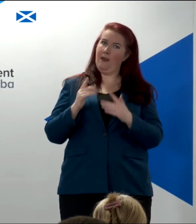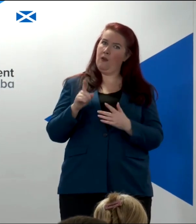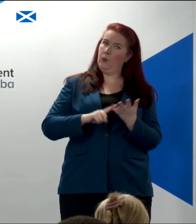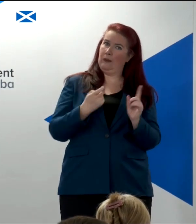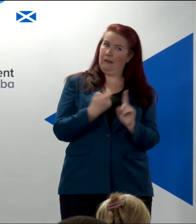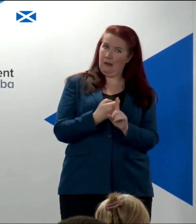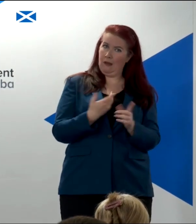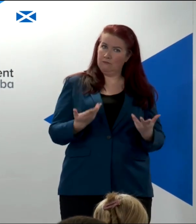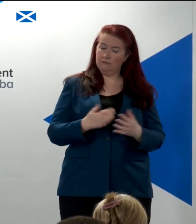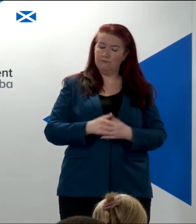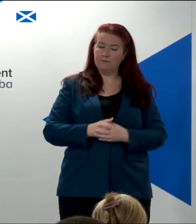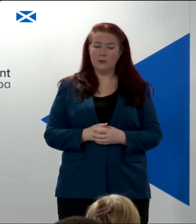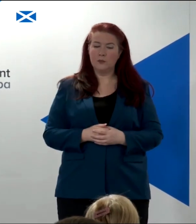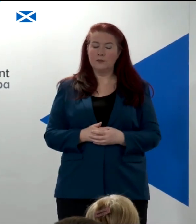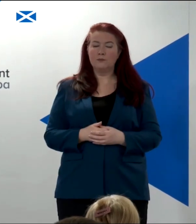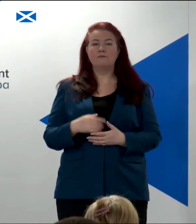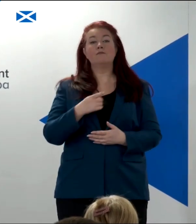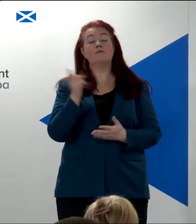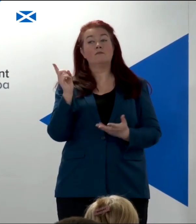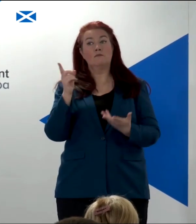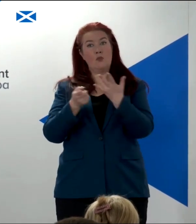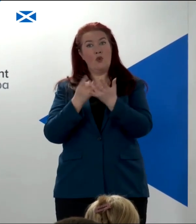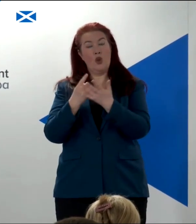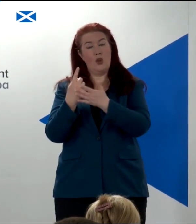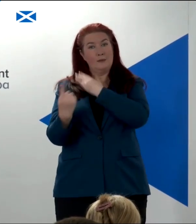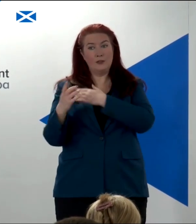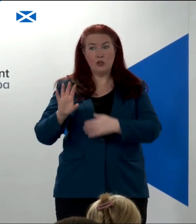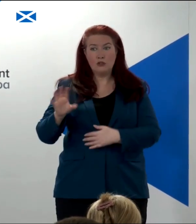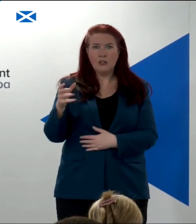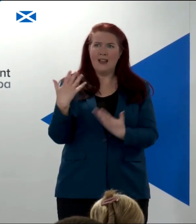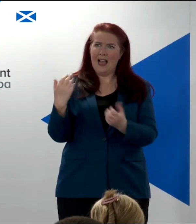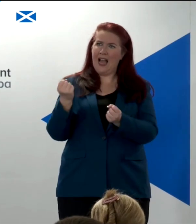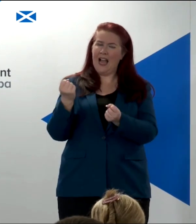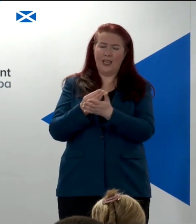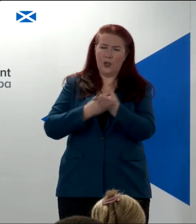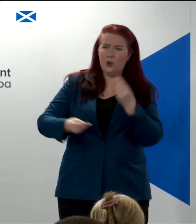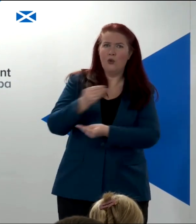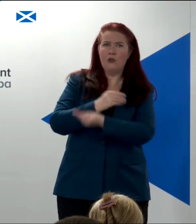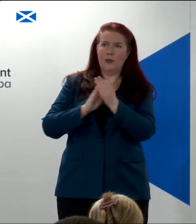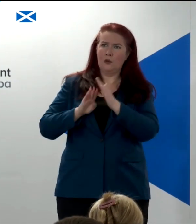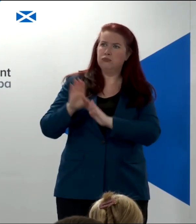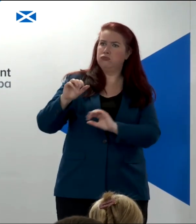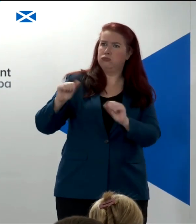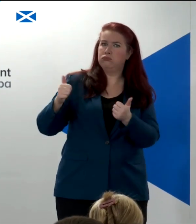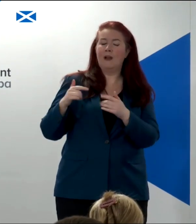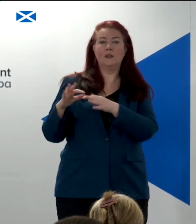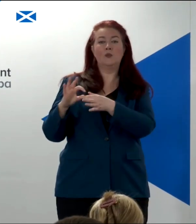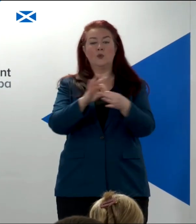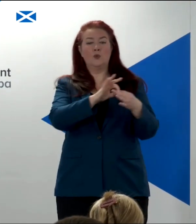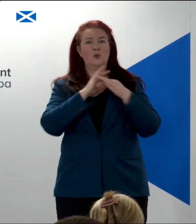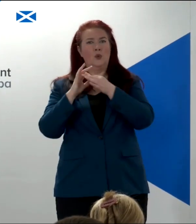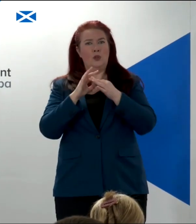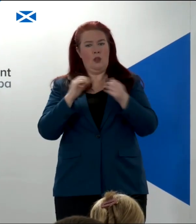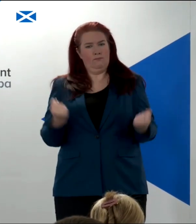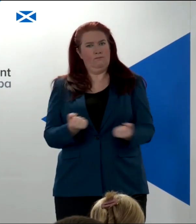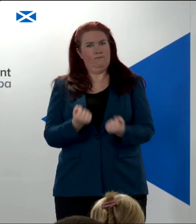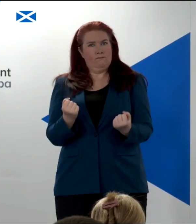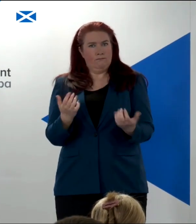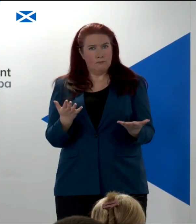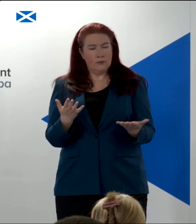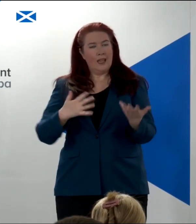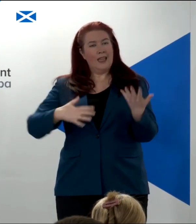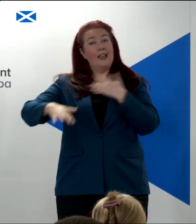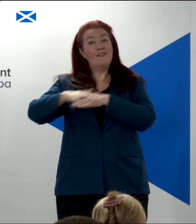Those independent countries, they demonstrate economic dynamism and social solidarity. Every democracy,